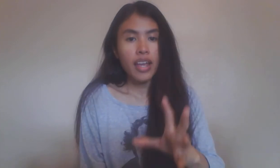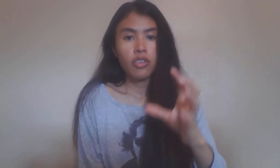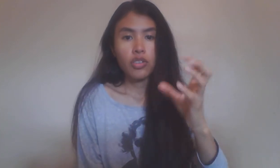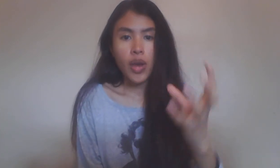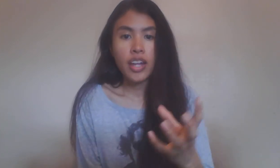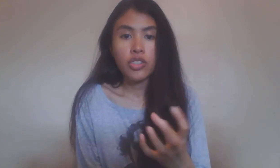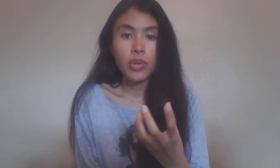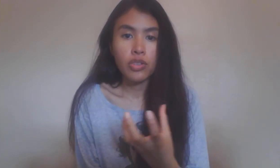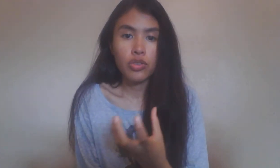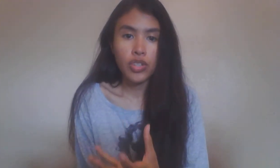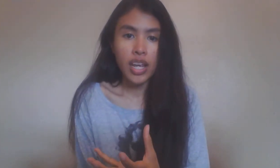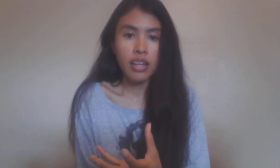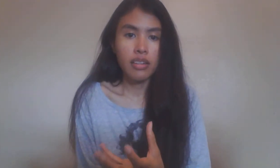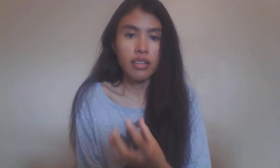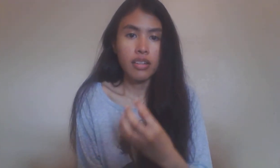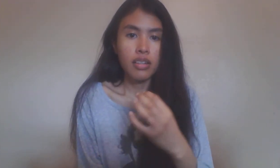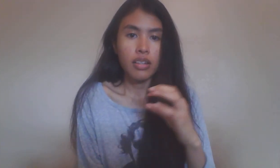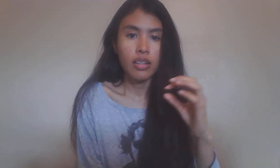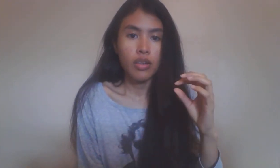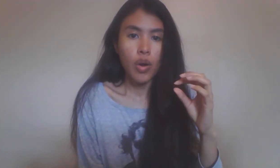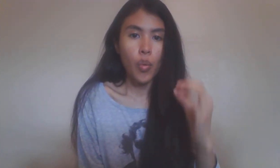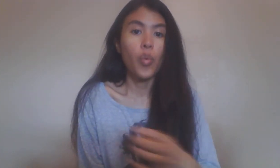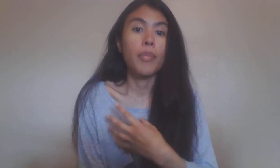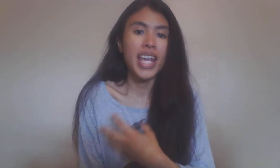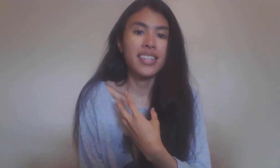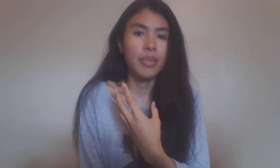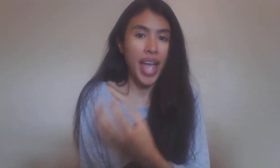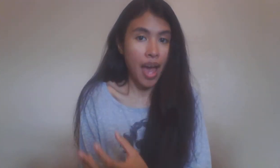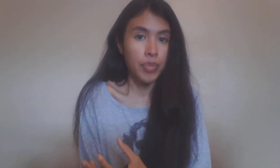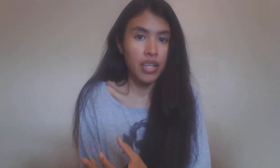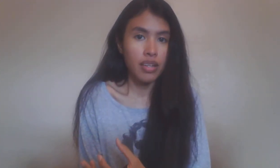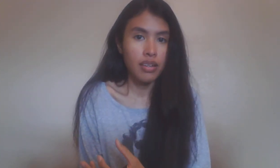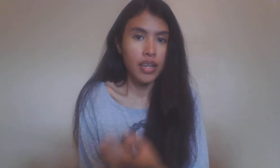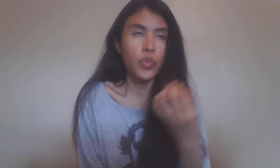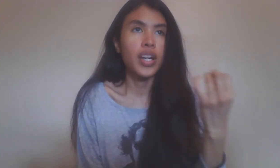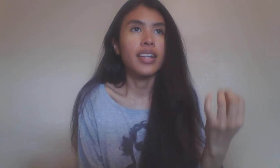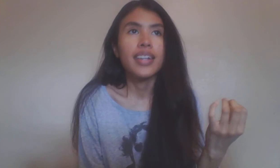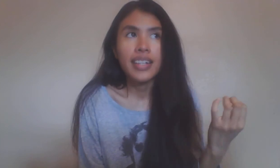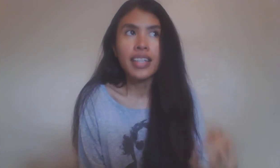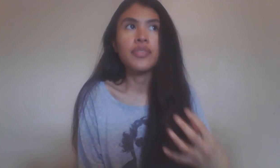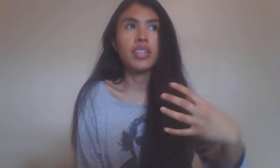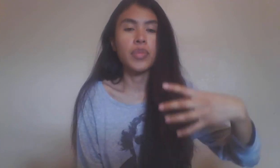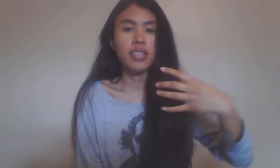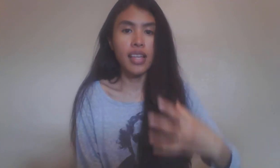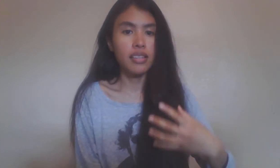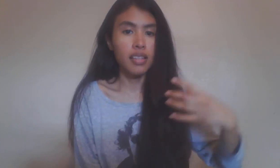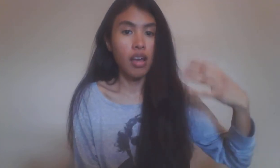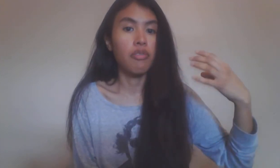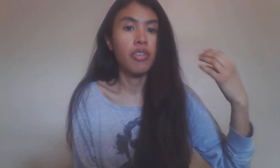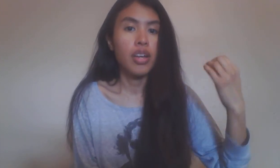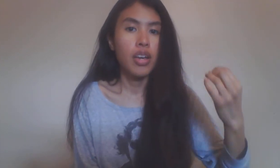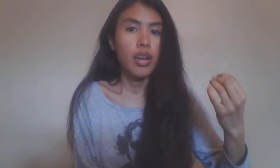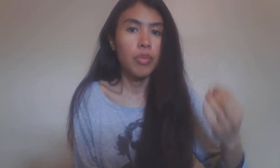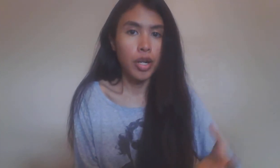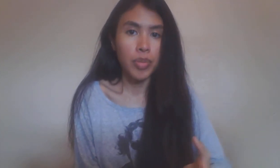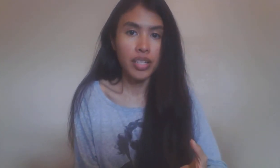they're trying to understand what makes them happy and what gives them a sense of purpose.